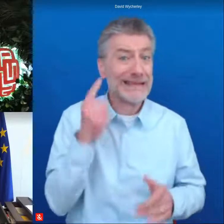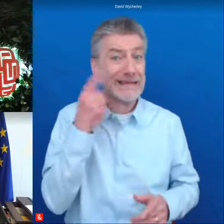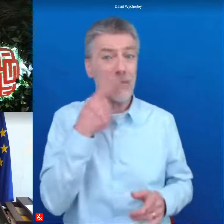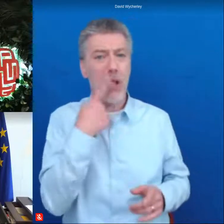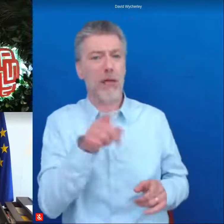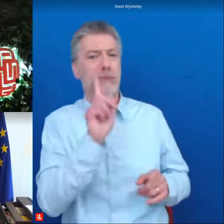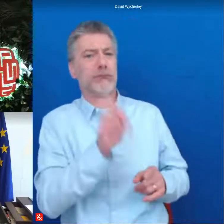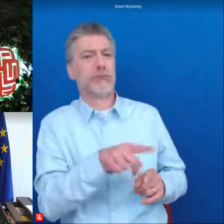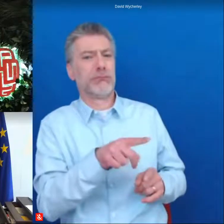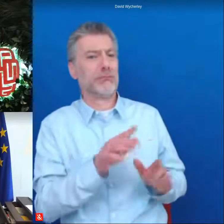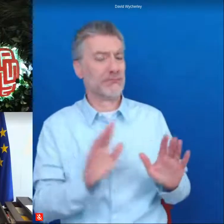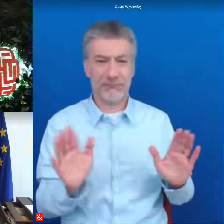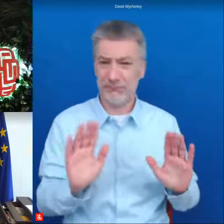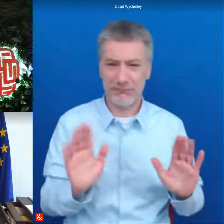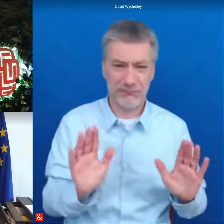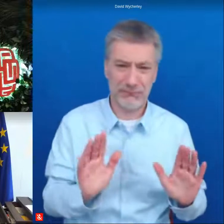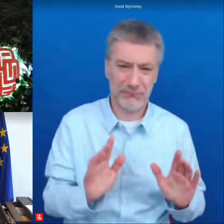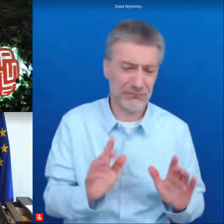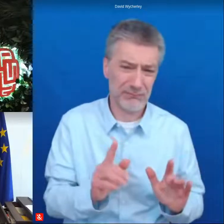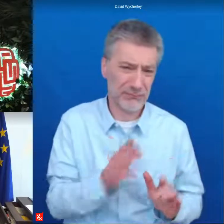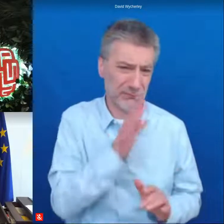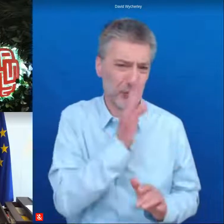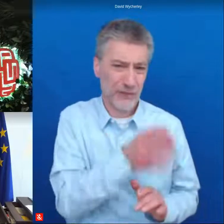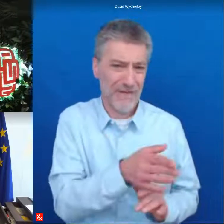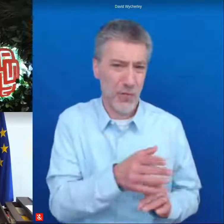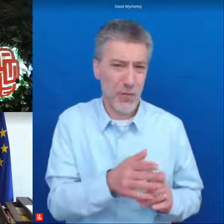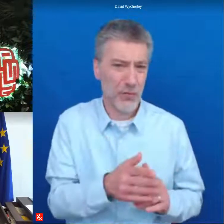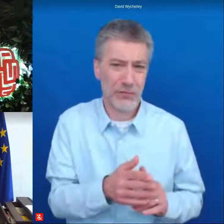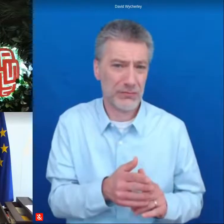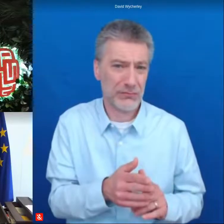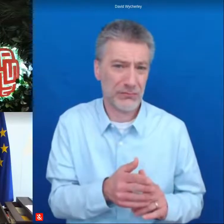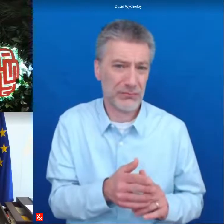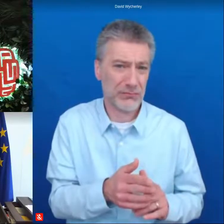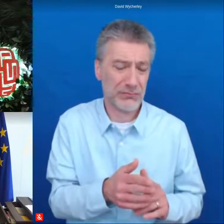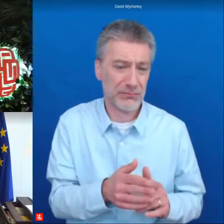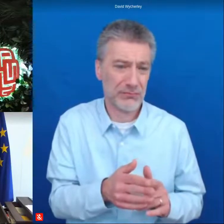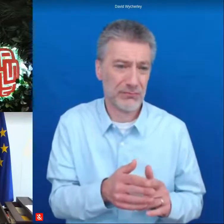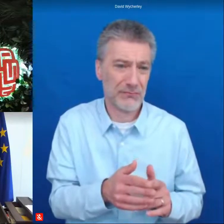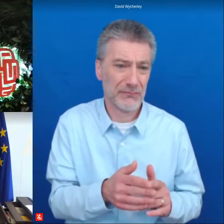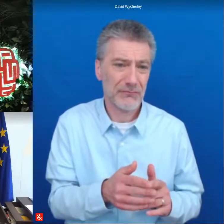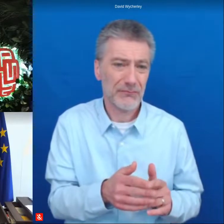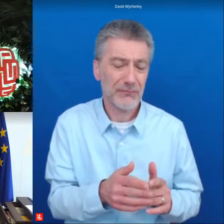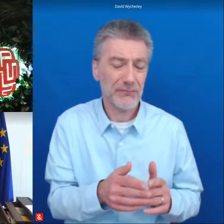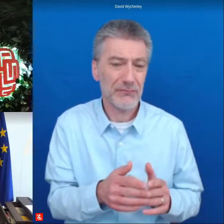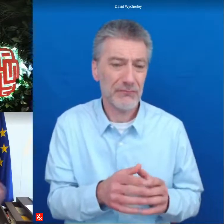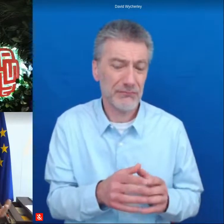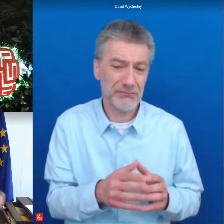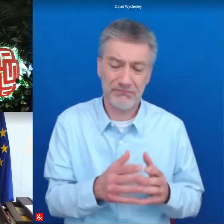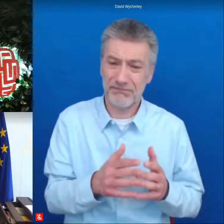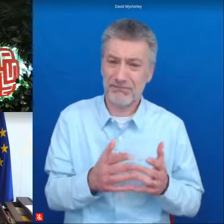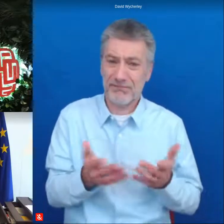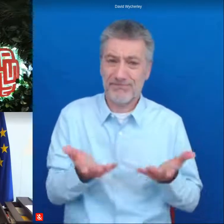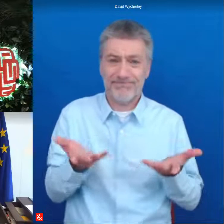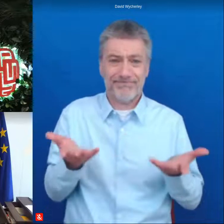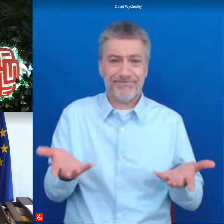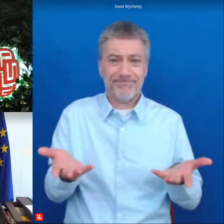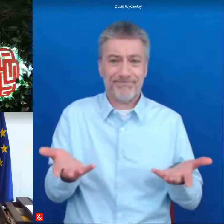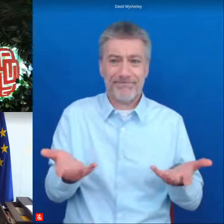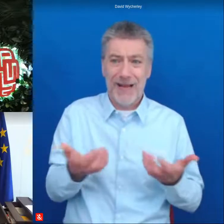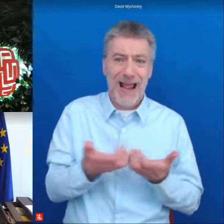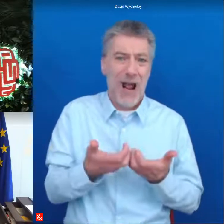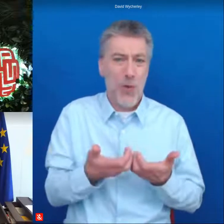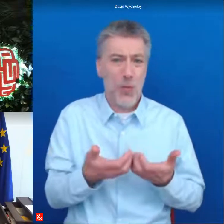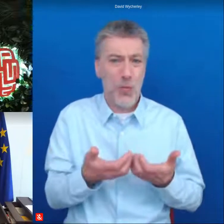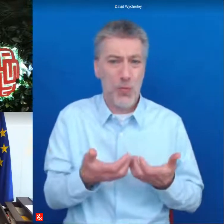is not a simplistic uh i mean kind of sentence uh that that that breaks the news and uh and